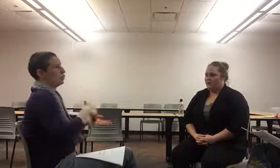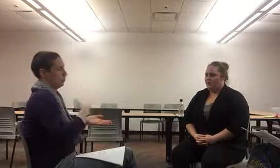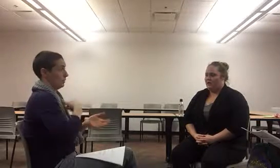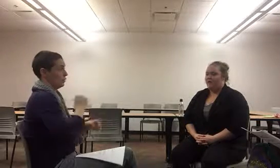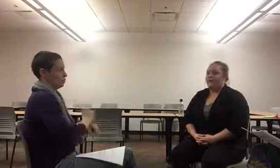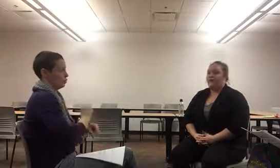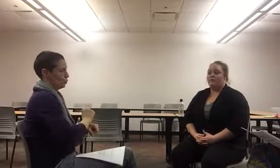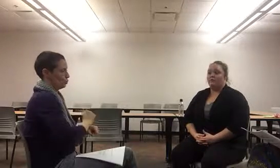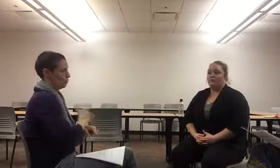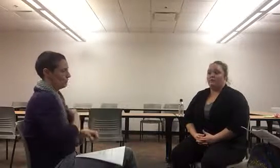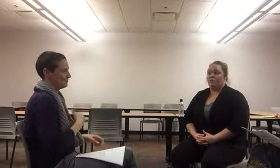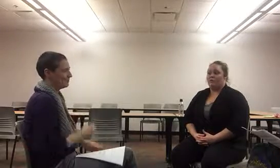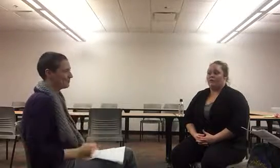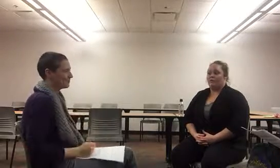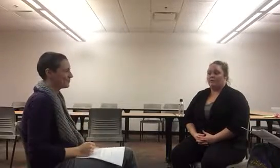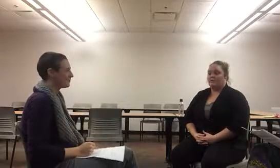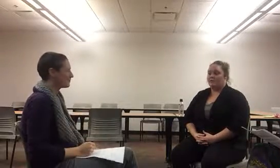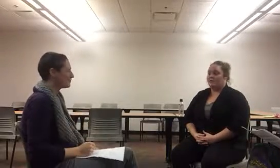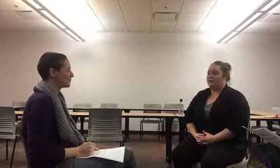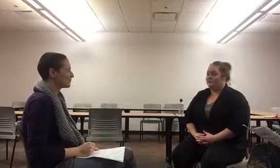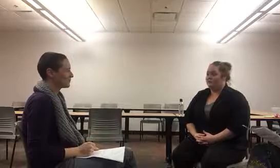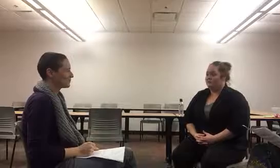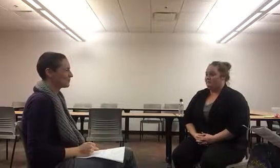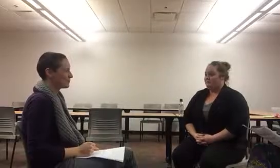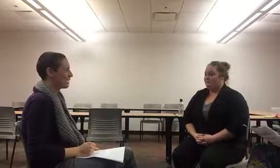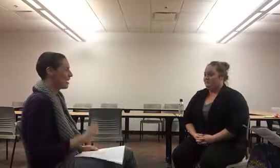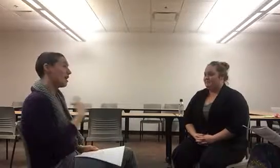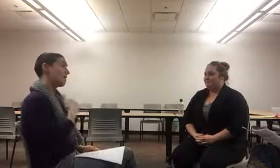I work at OSU Wexner Medical Center. I here.